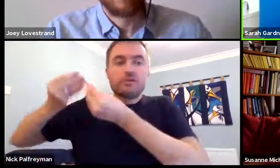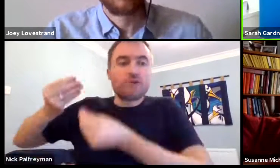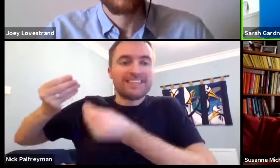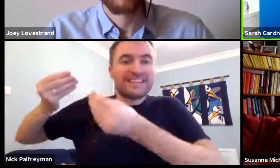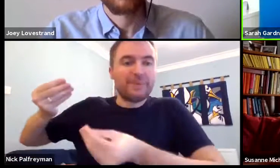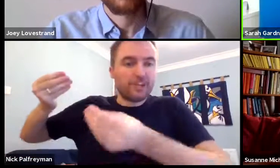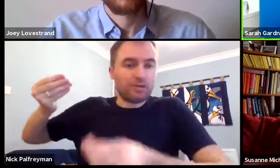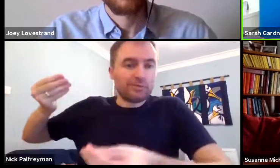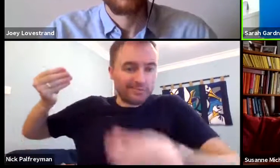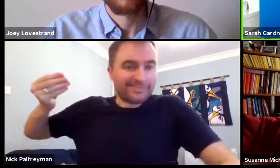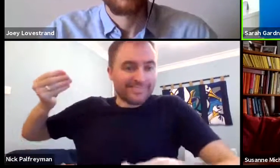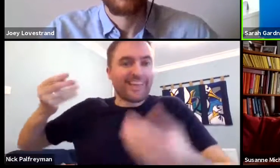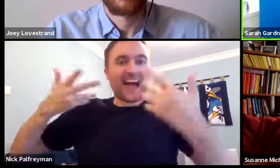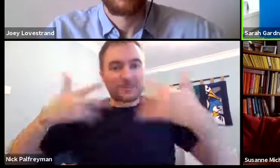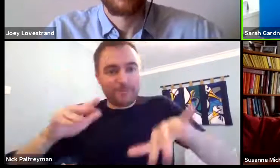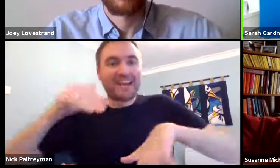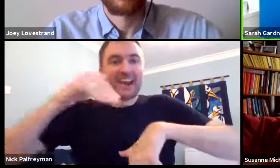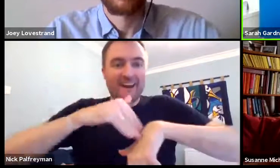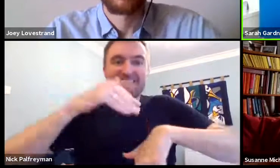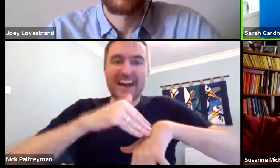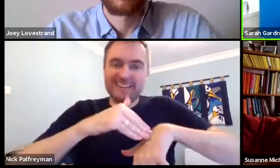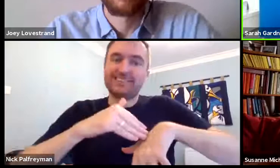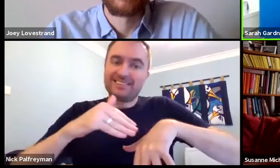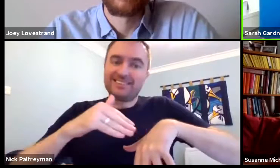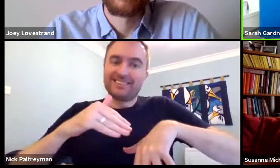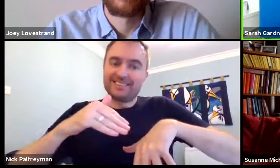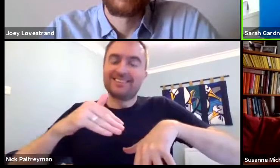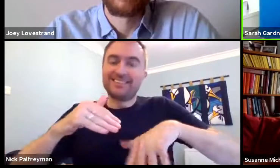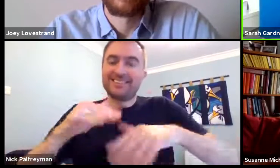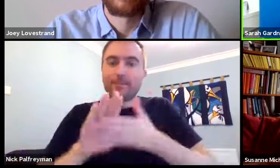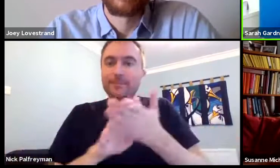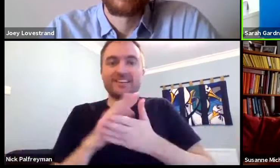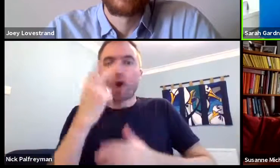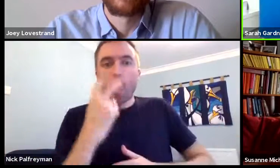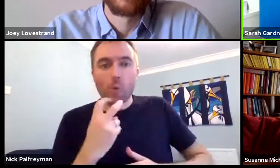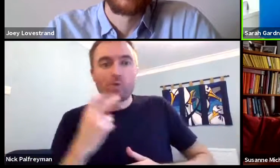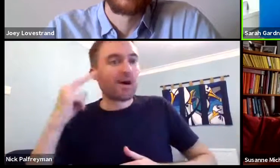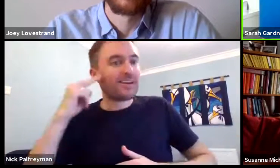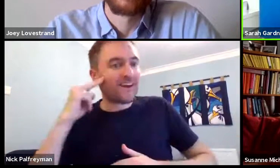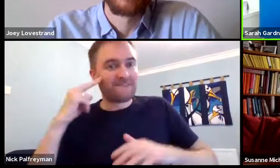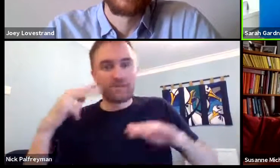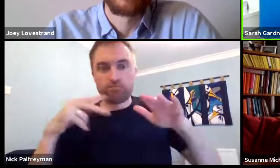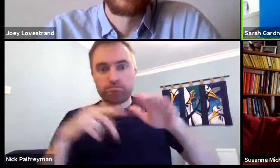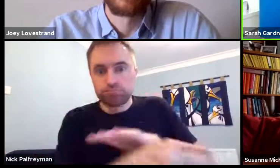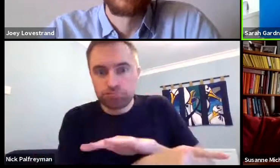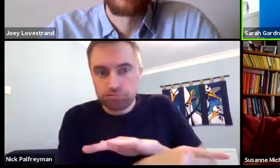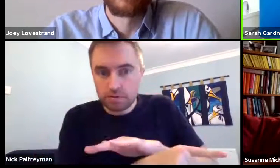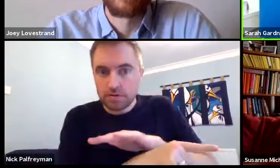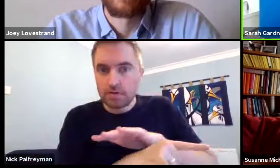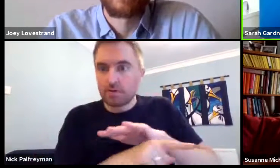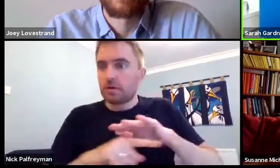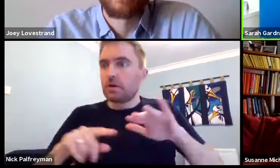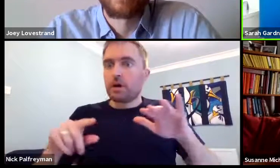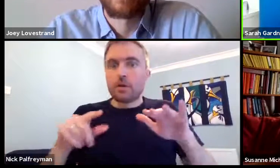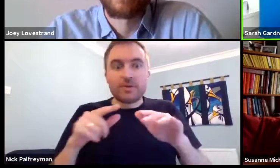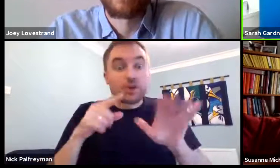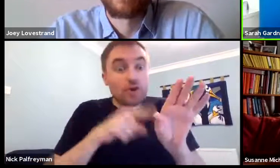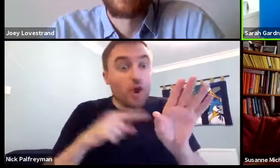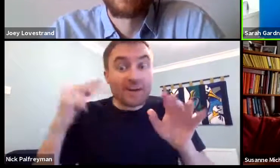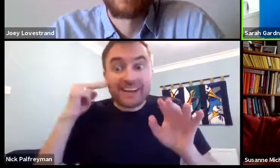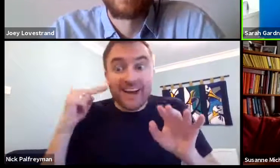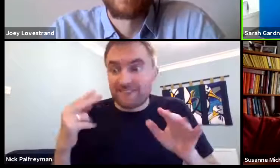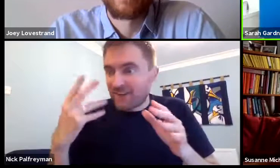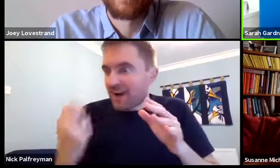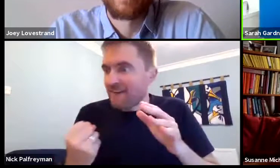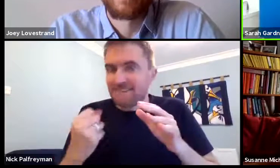because I know in terms of language transmission, it has been affected in Ambon. So older deaf people